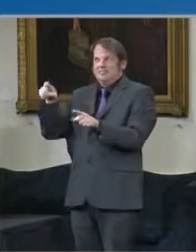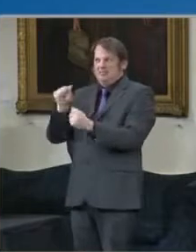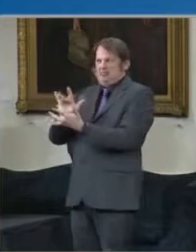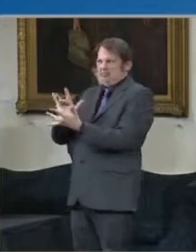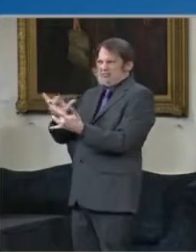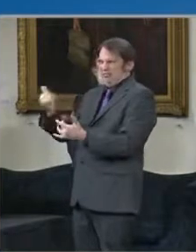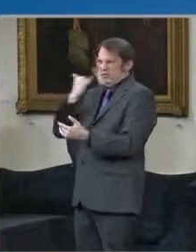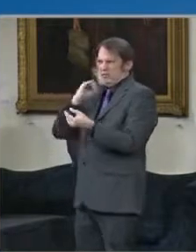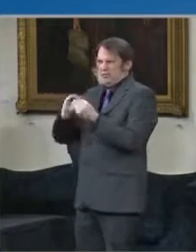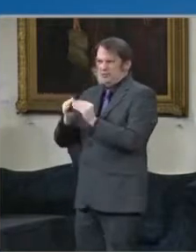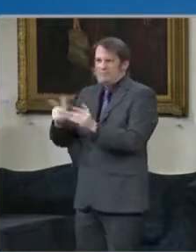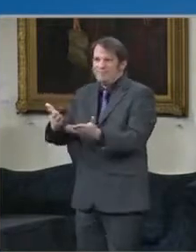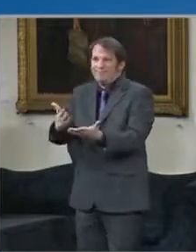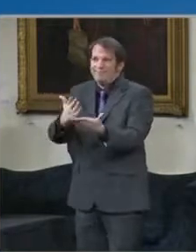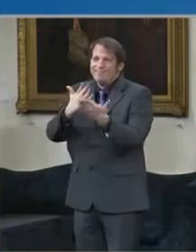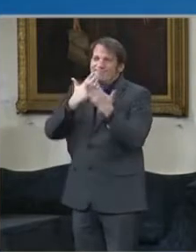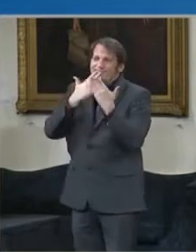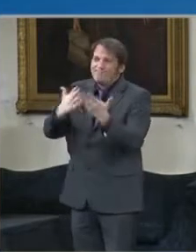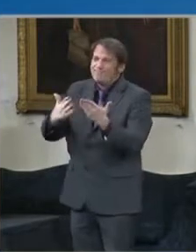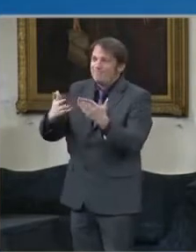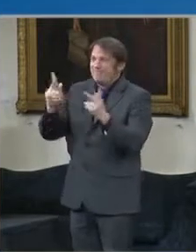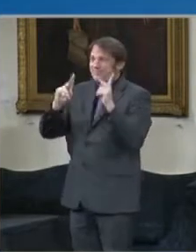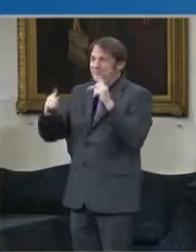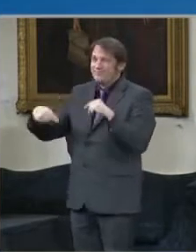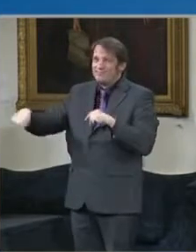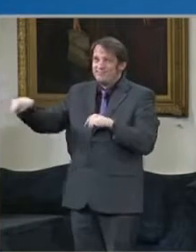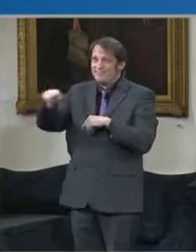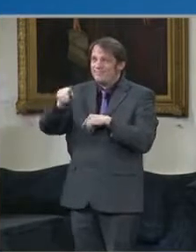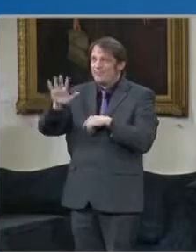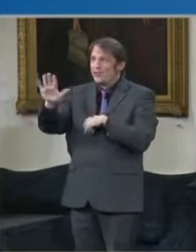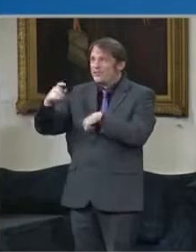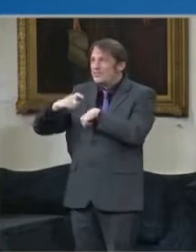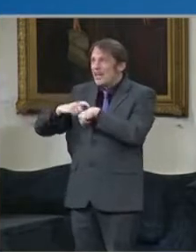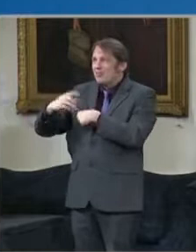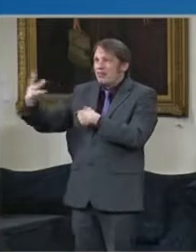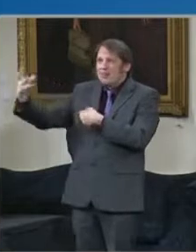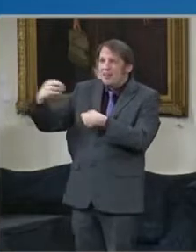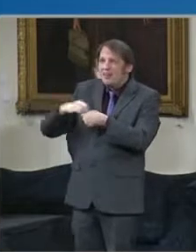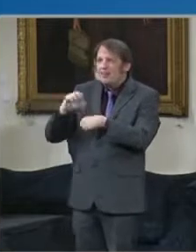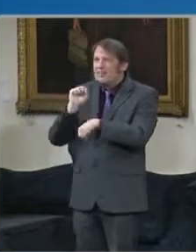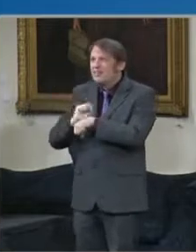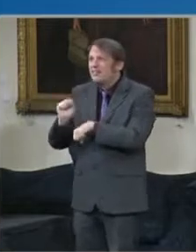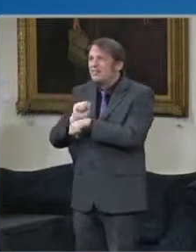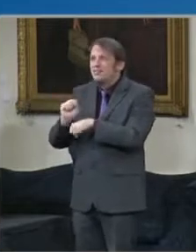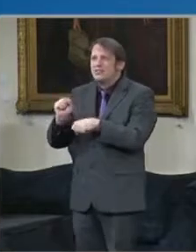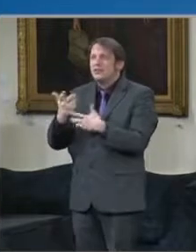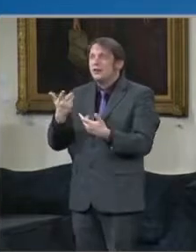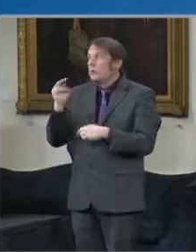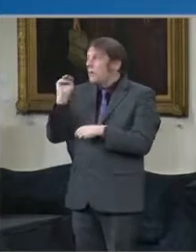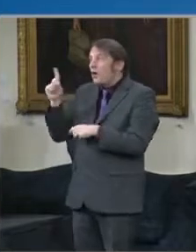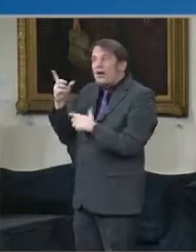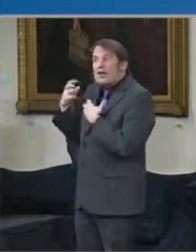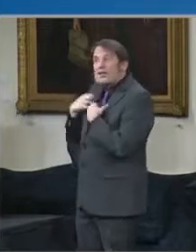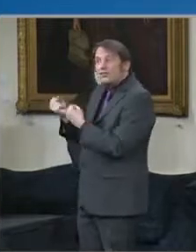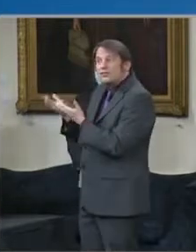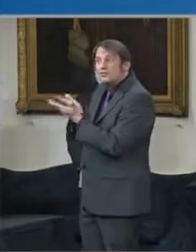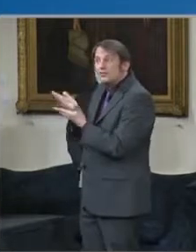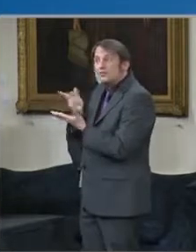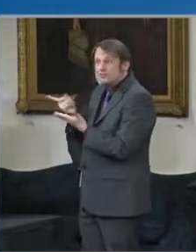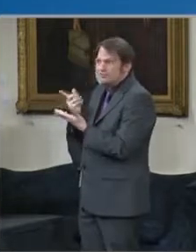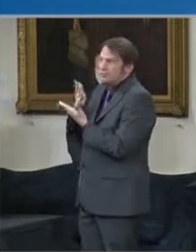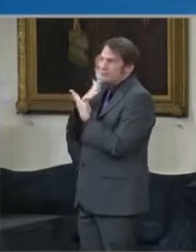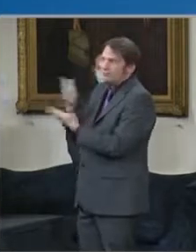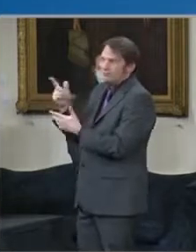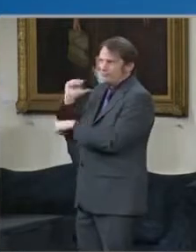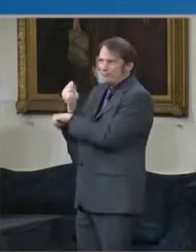in this campaign. Much appreciated. And thank you to the Maryland Health Services Cost Review Commission for launching this funding program to